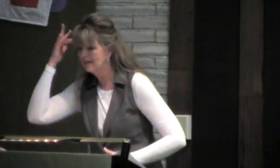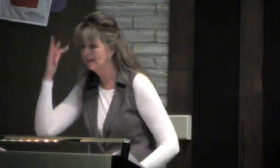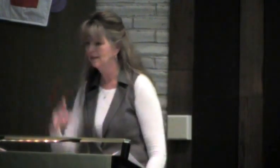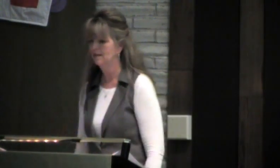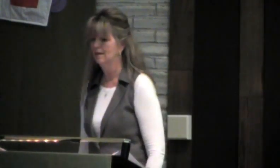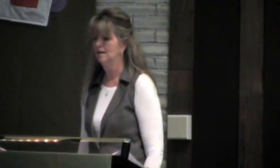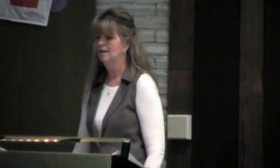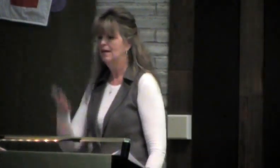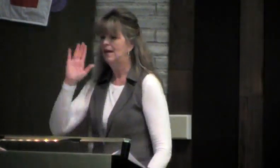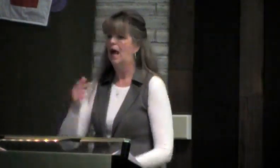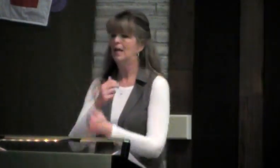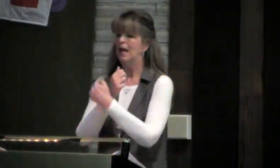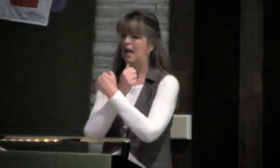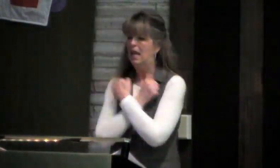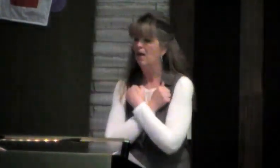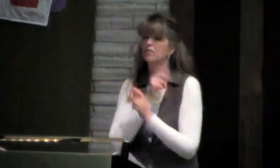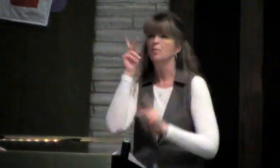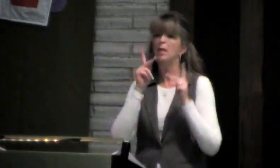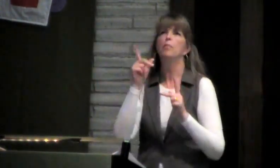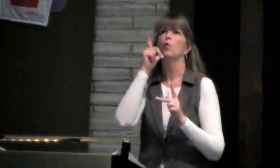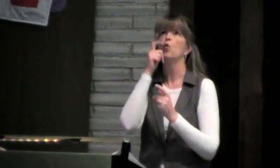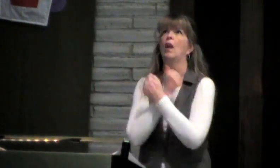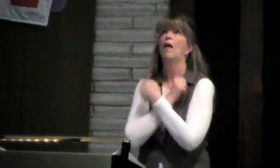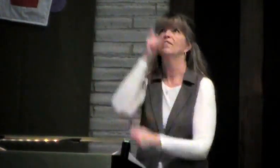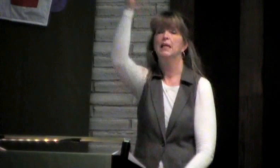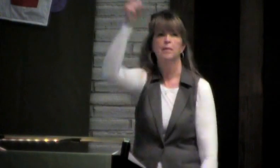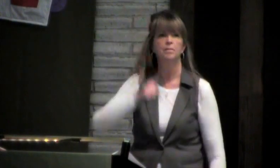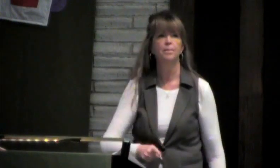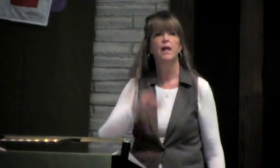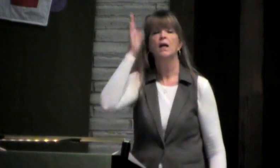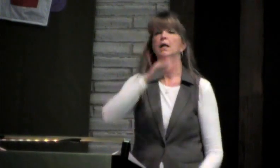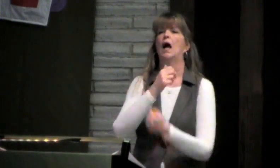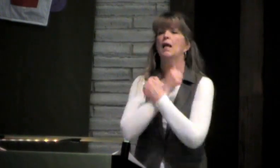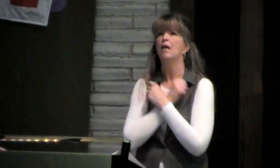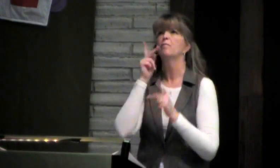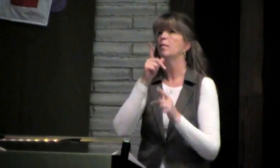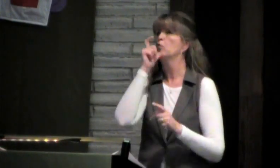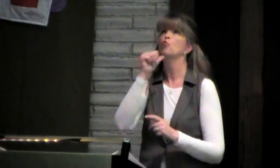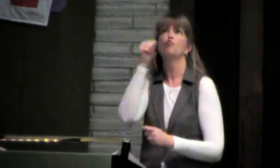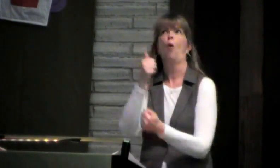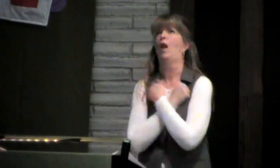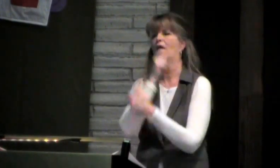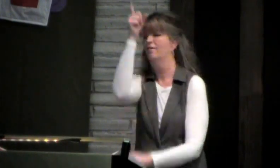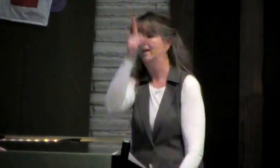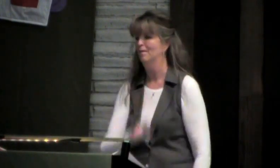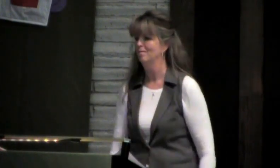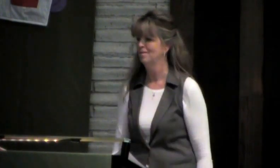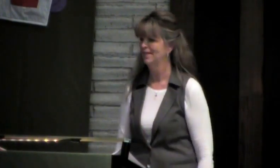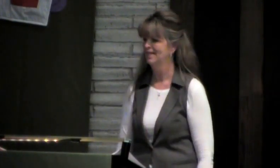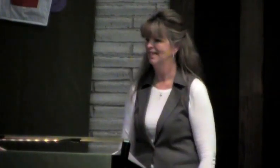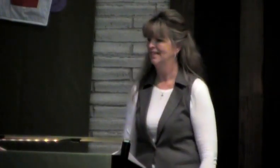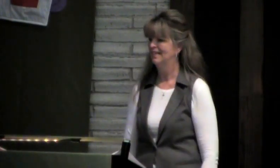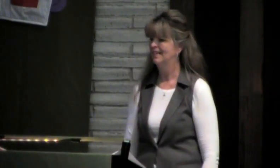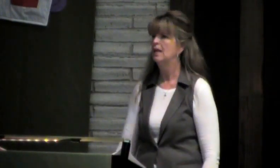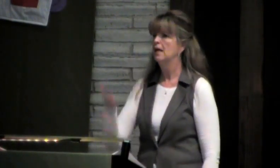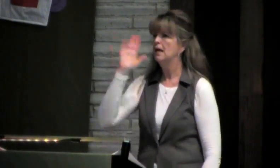lonely, who are ill. God loves people who love him, and God loves people who don't love God.